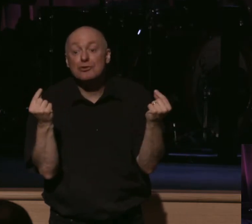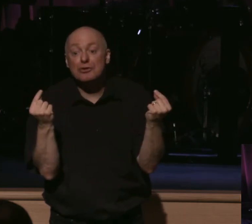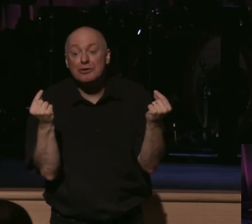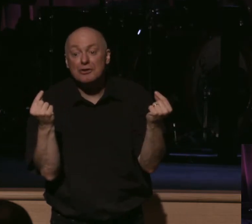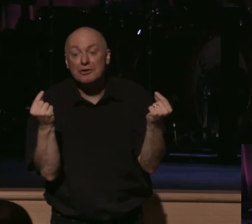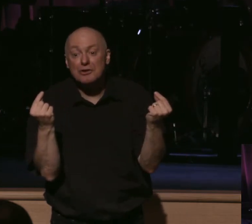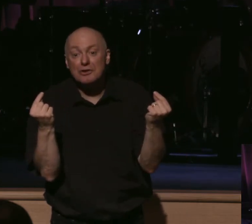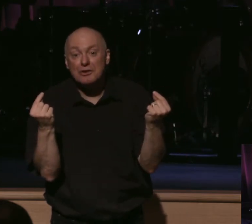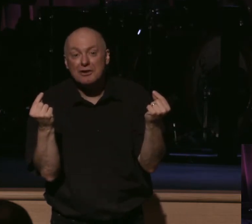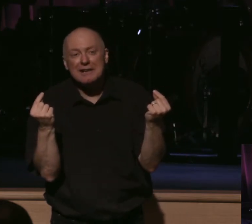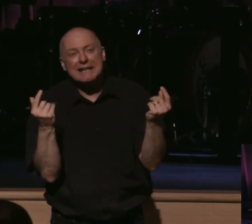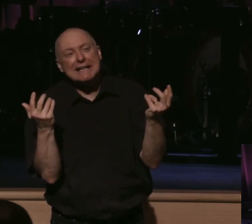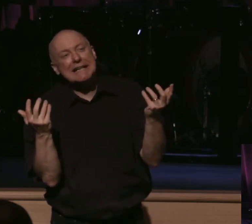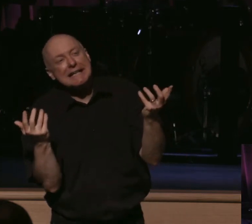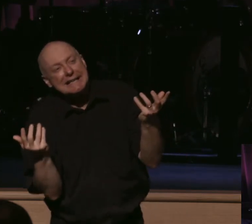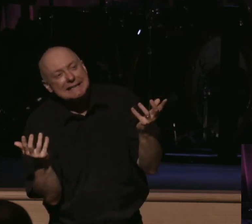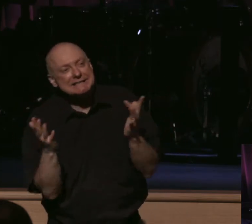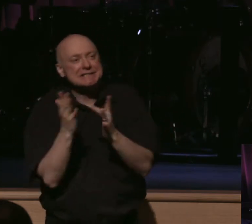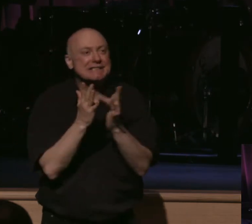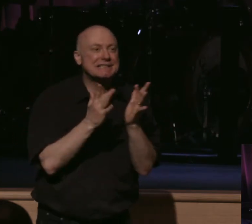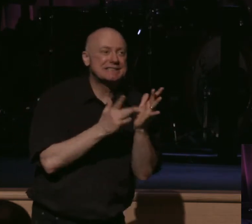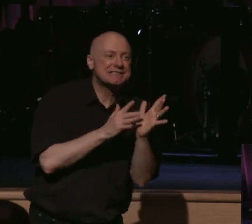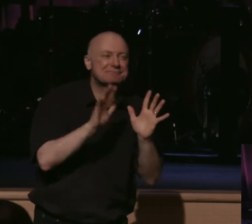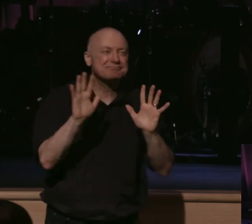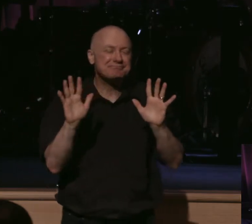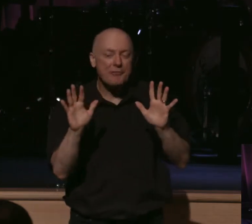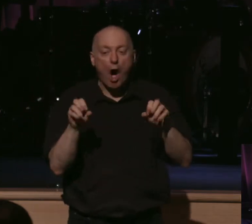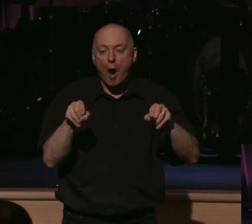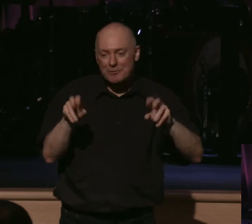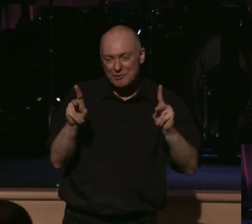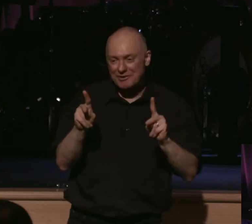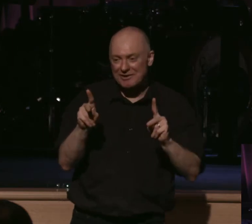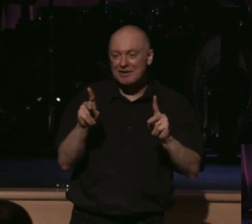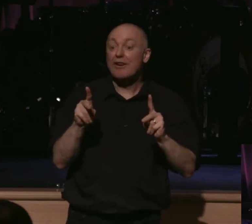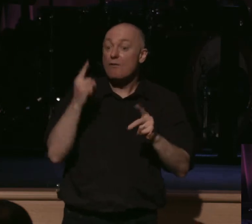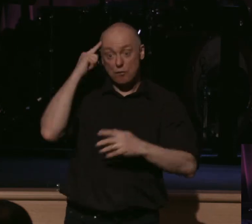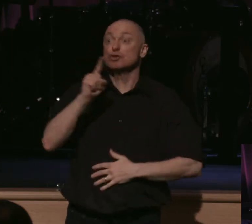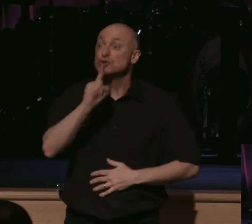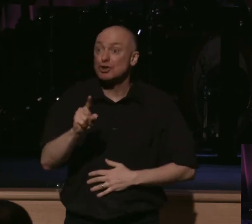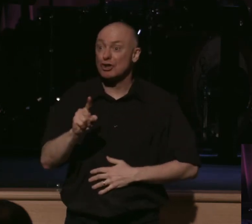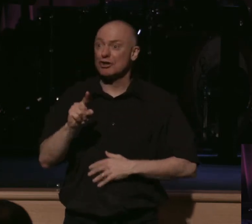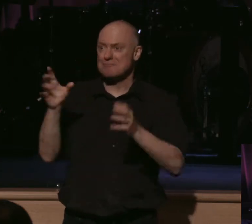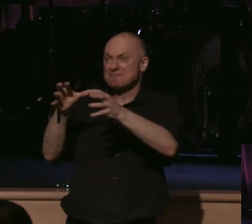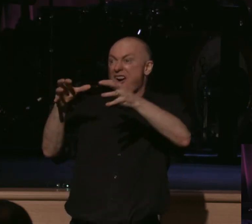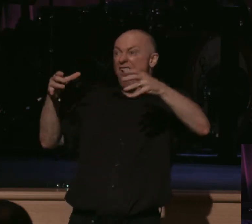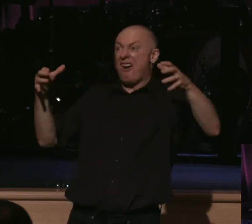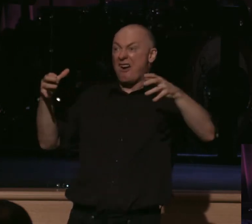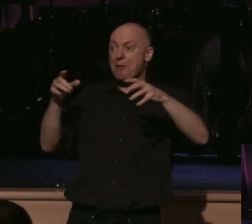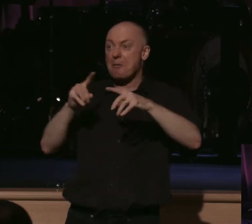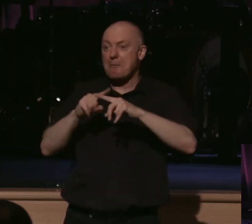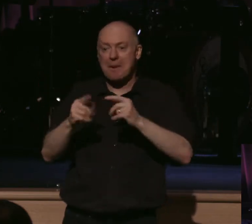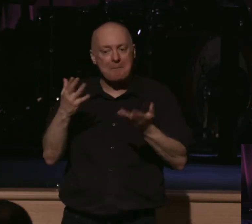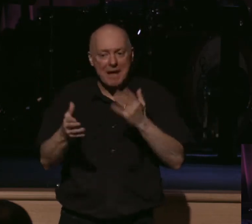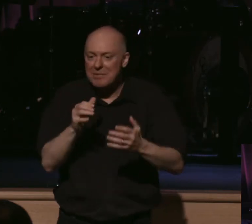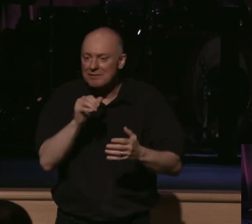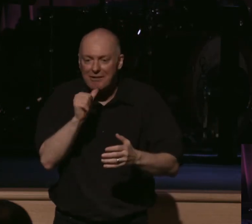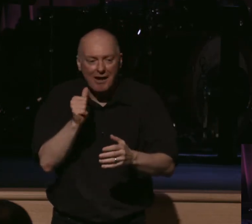is, sort of. There is an opportunity here for sure for Jesus, but maybe not the opportunity